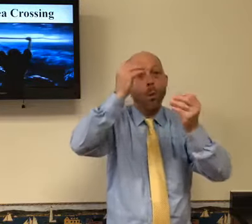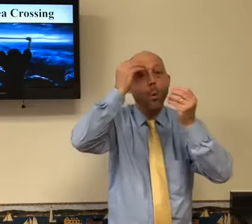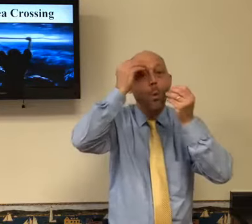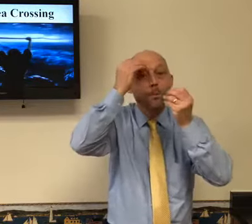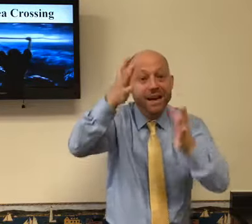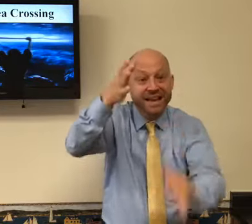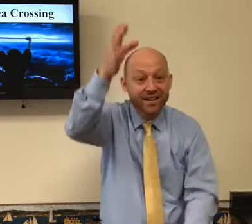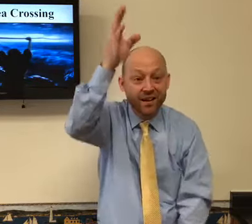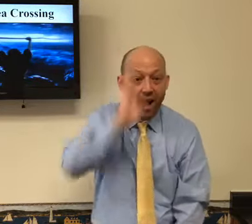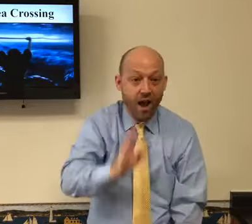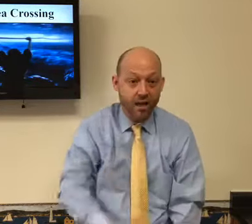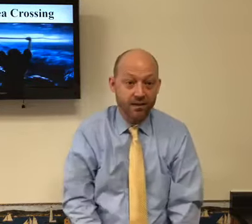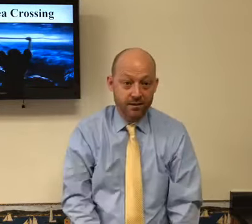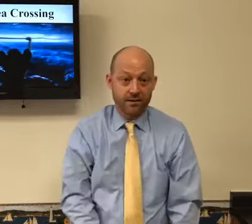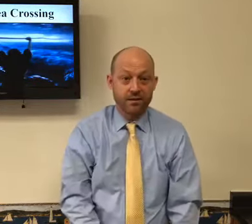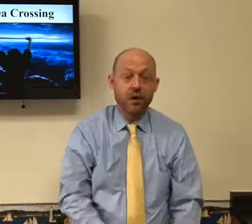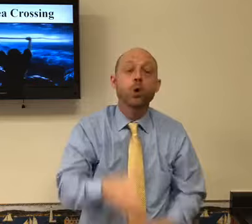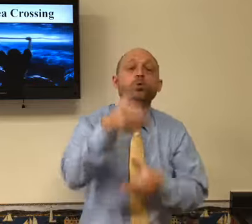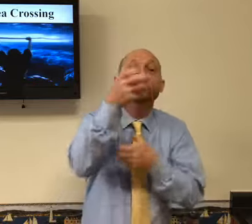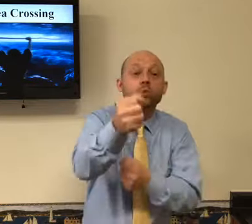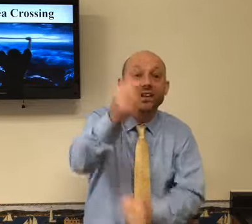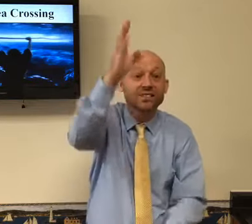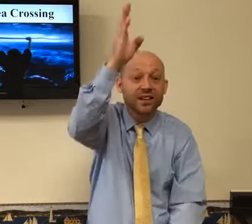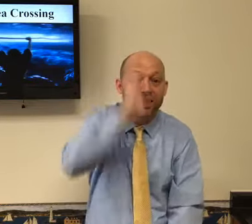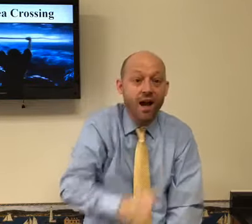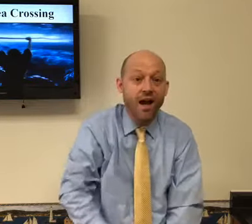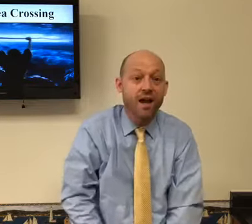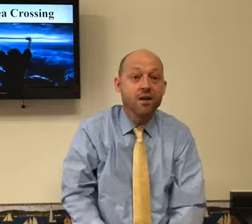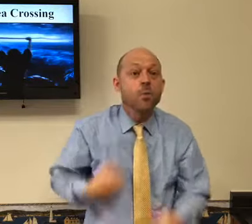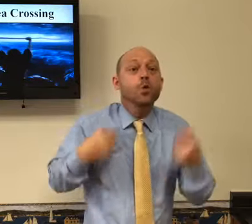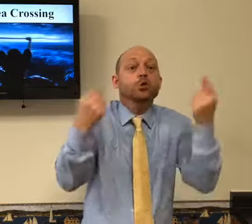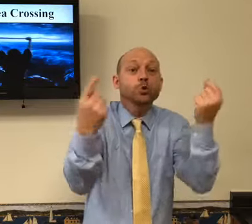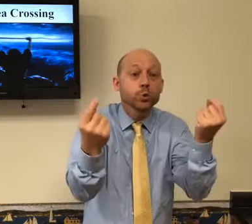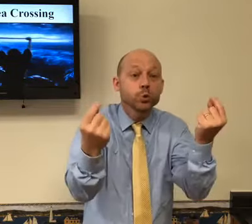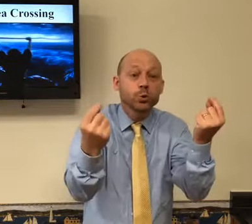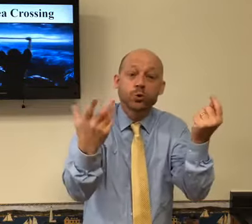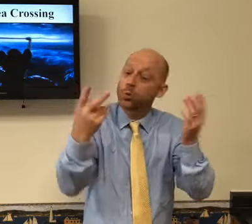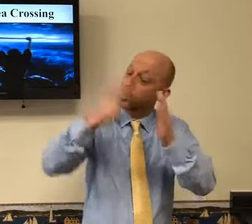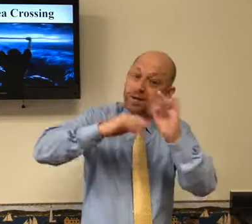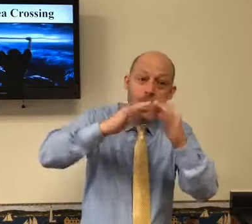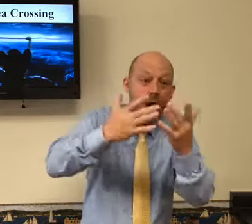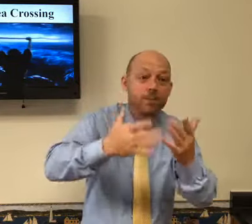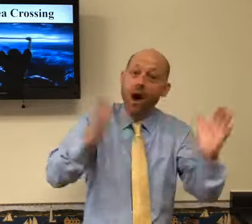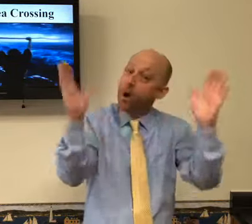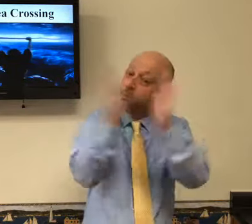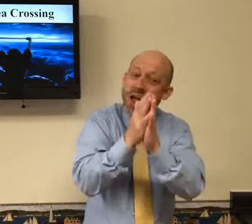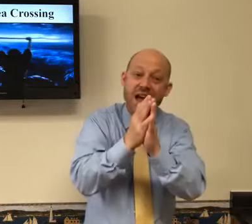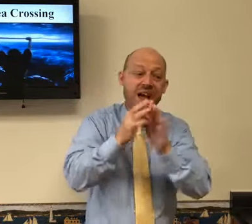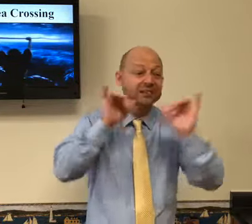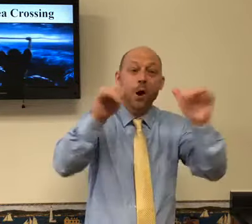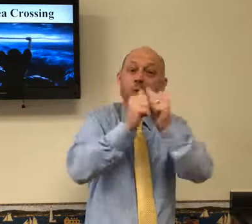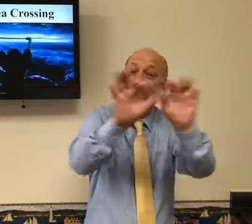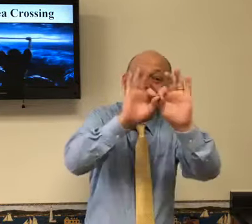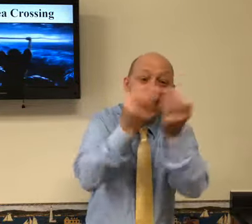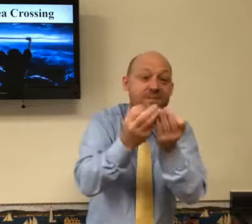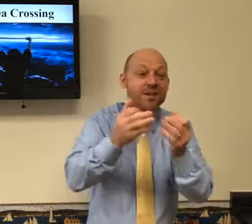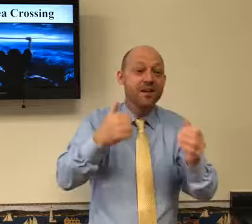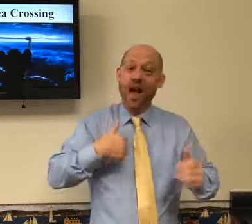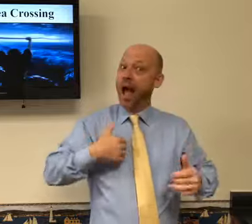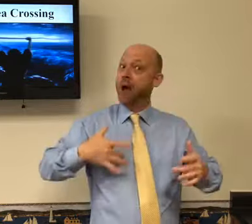the bottom line is we need to obey God. We need to trust God. We need to read our Bible. We need to pray. We need to